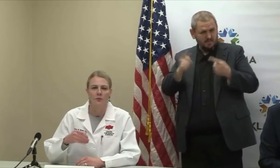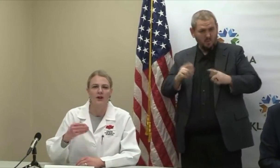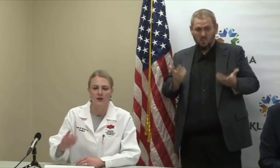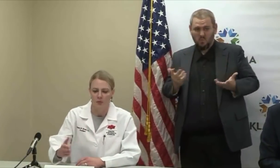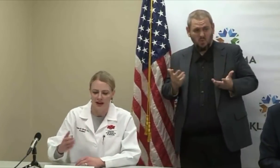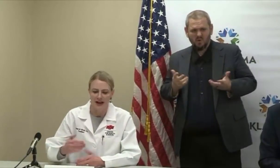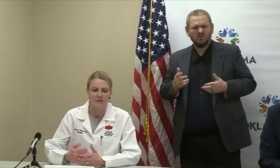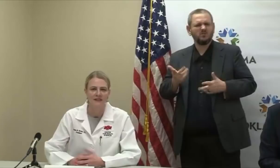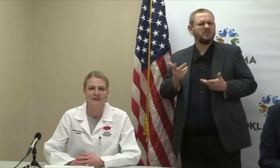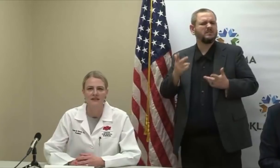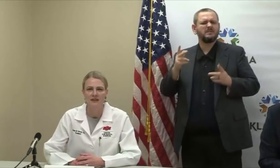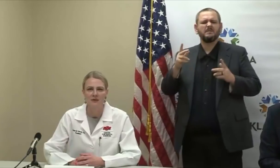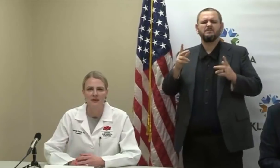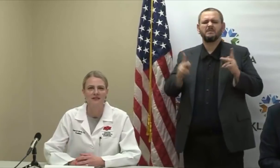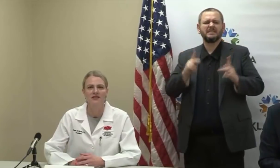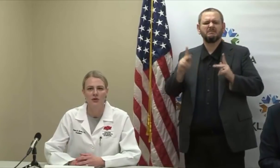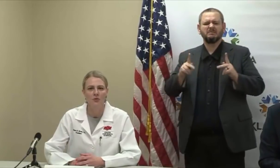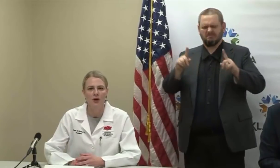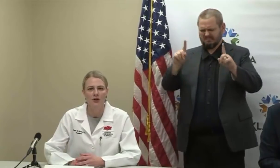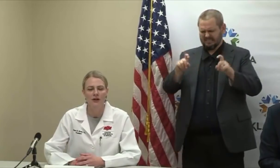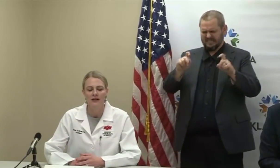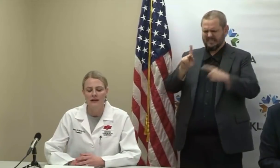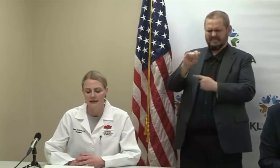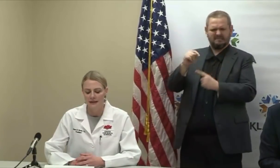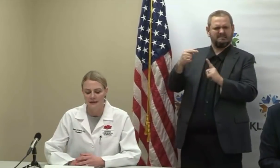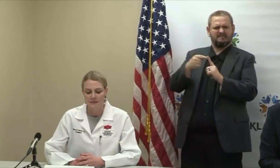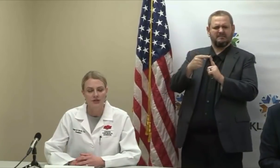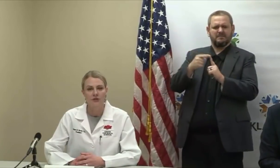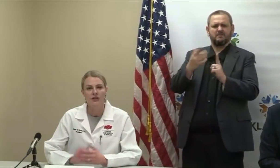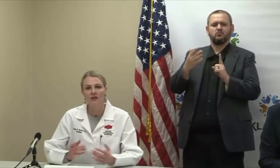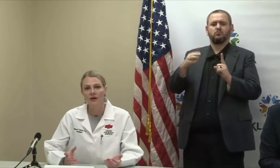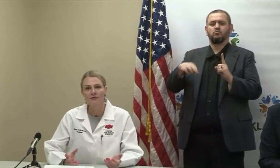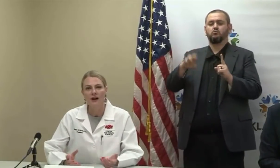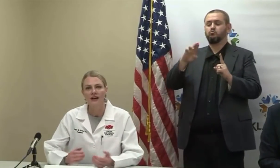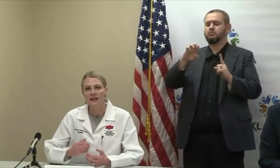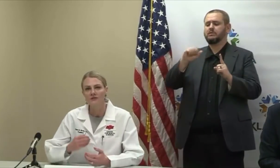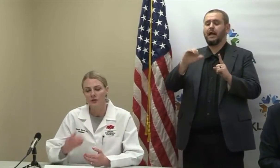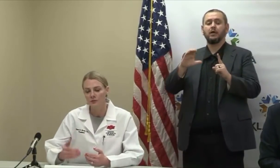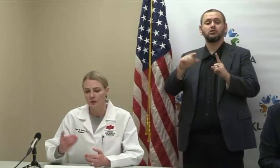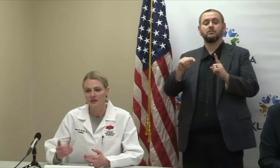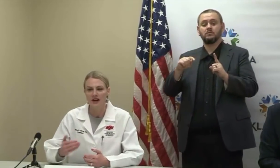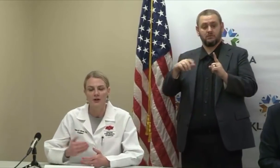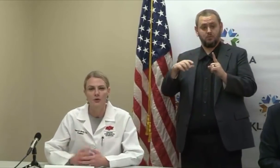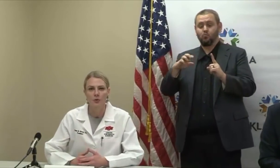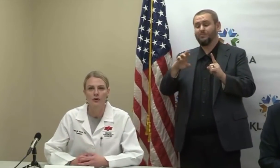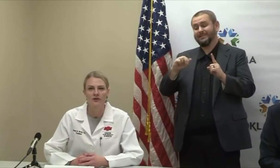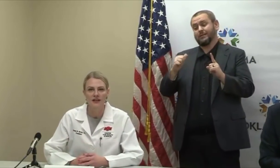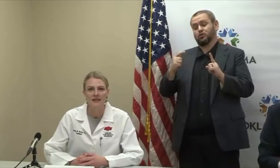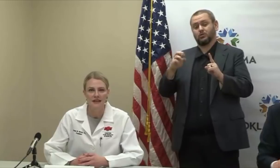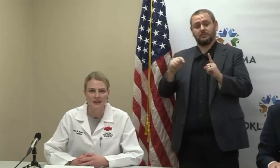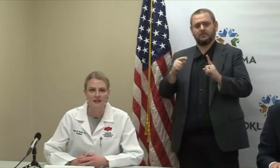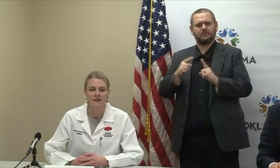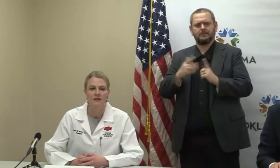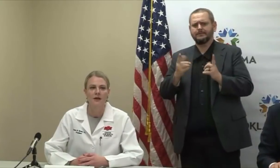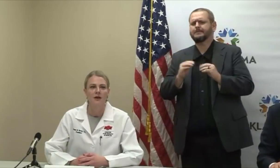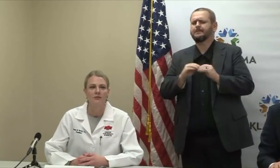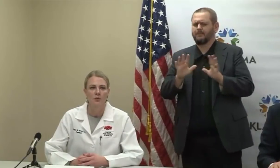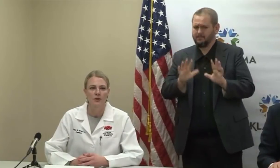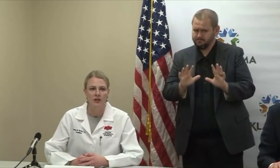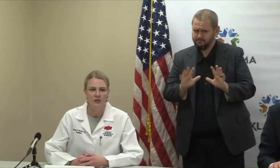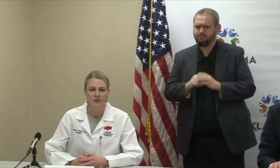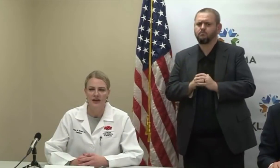what happened in Stillwater. So to clarify, if your provider orders a test